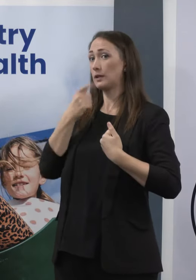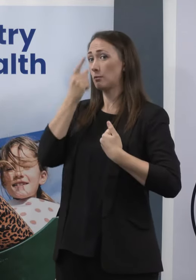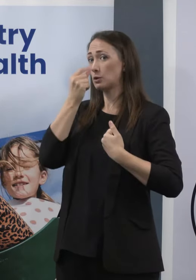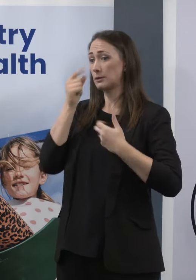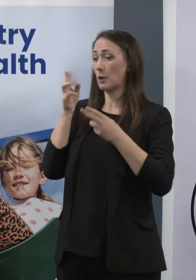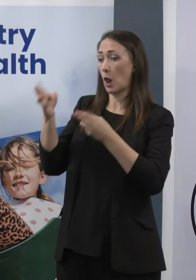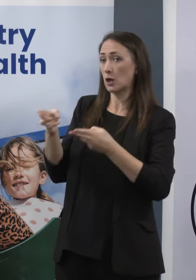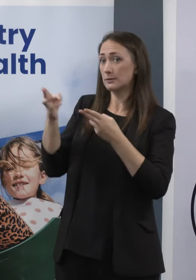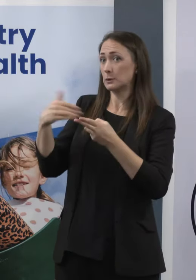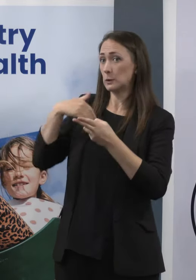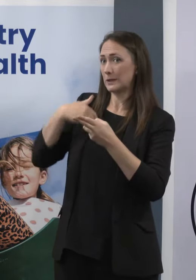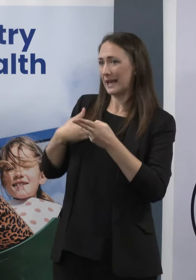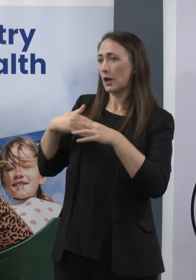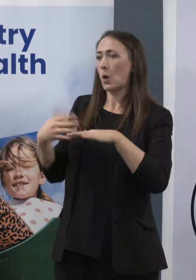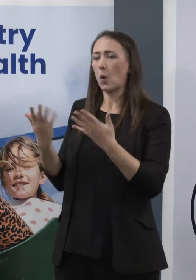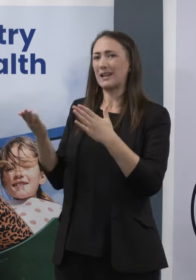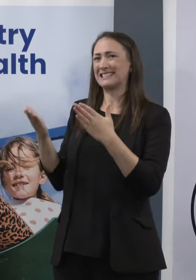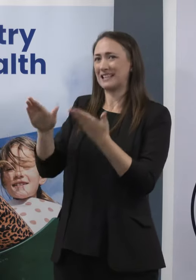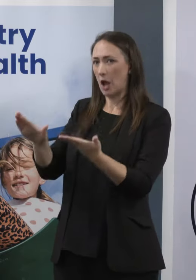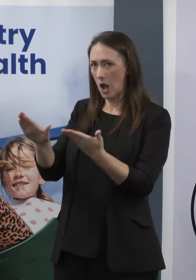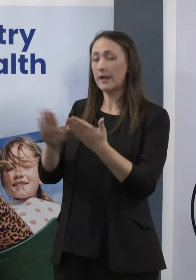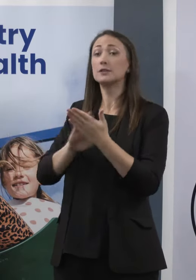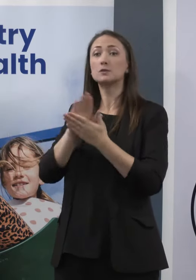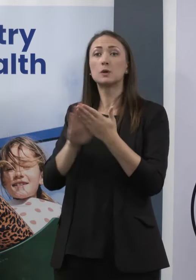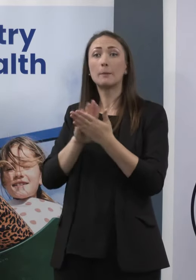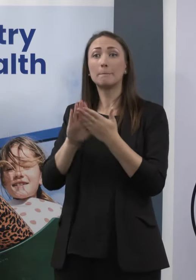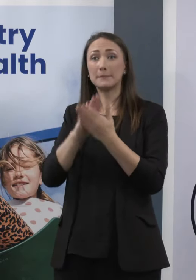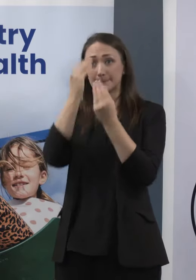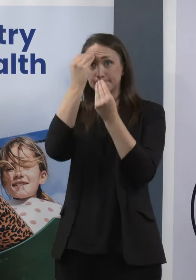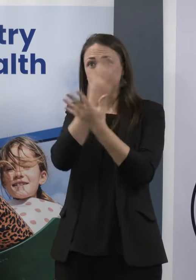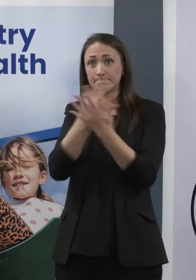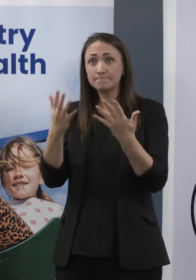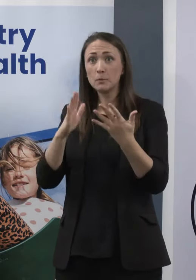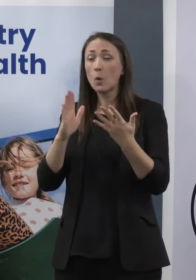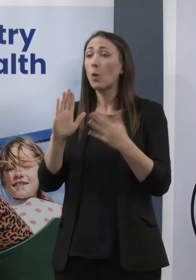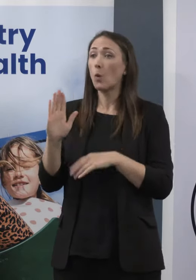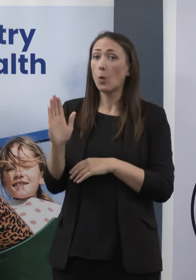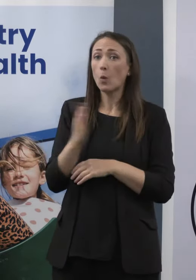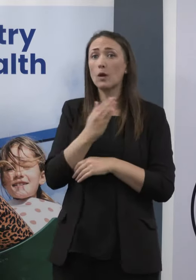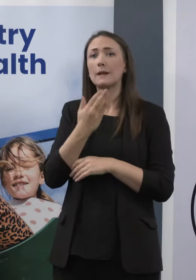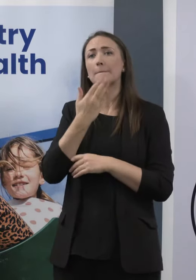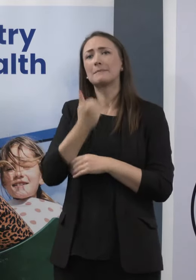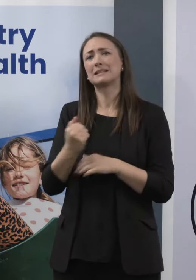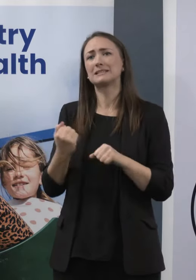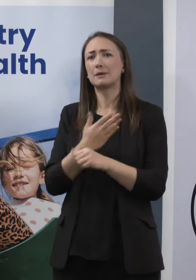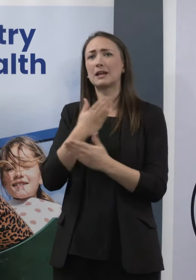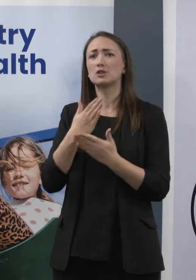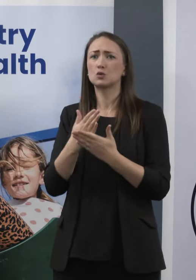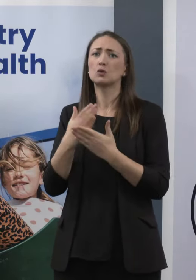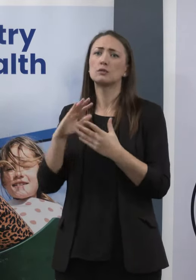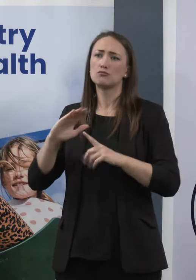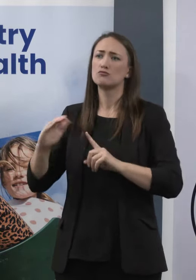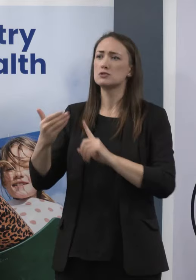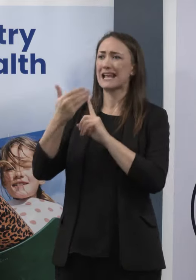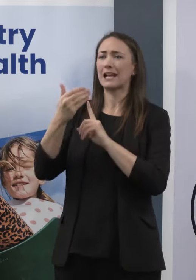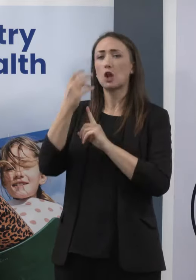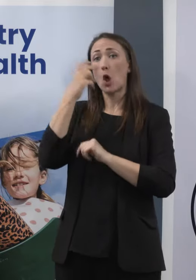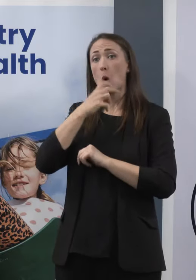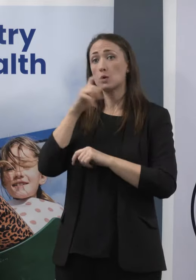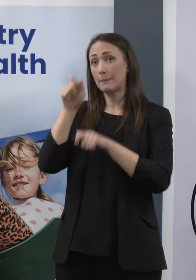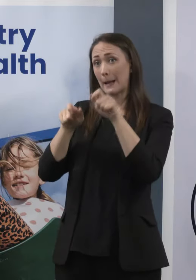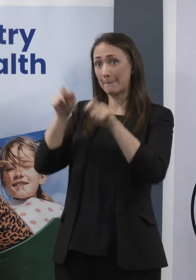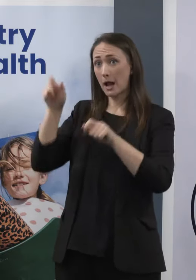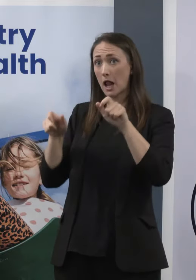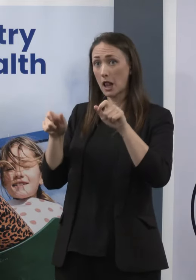die from COVID-19. So a message to everybody out there, please continue to protect our older people and those who